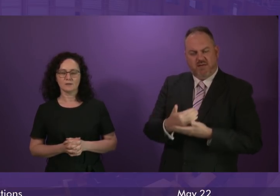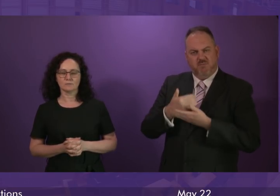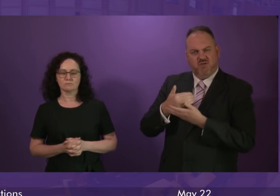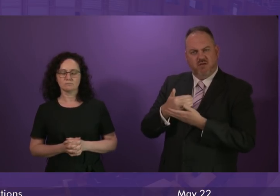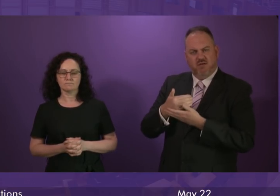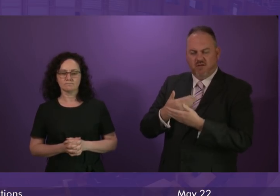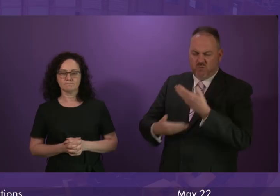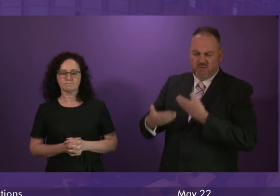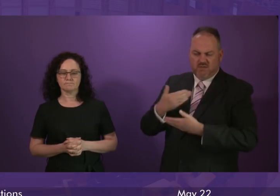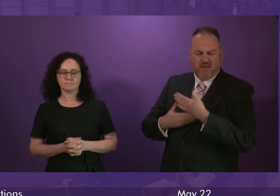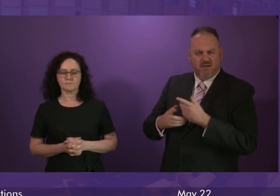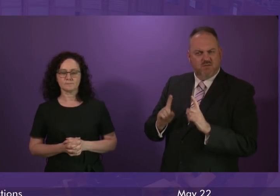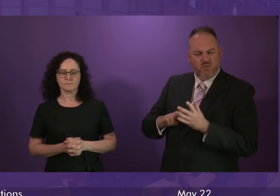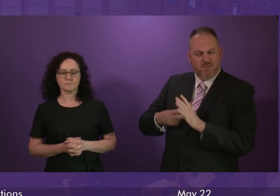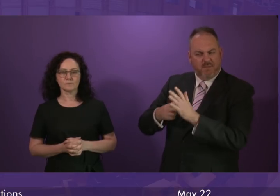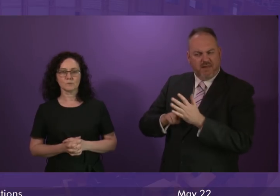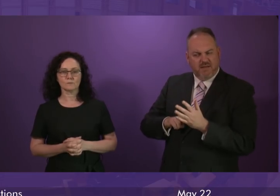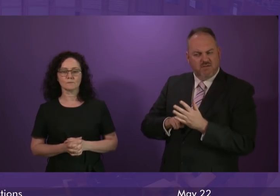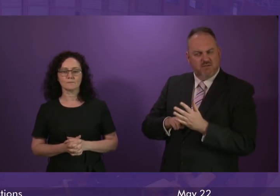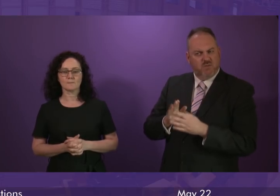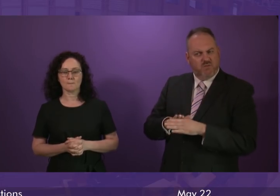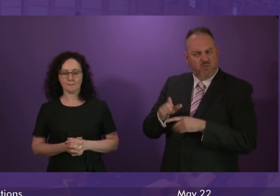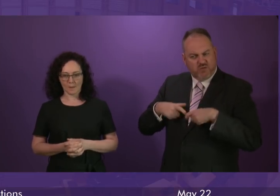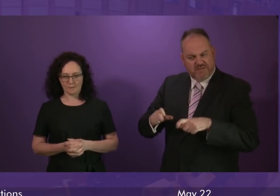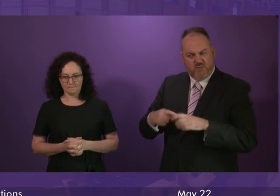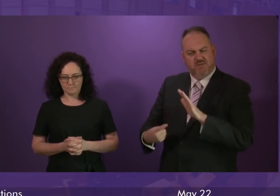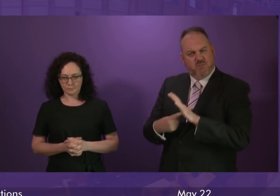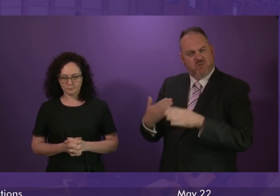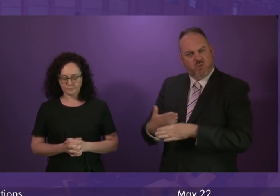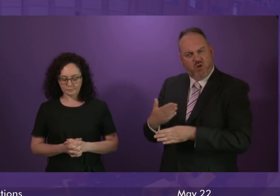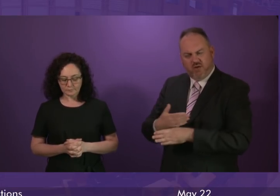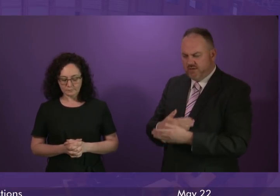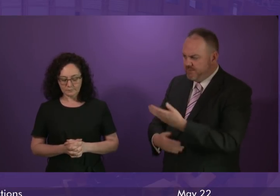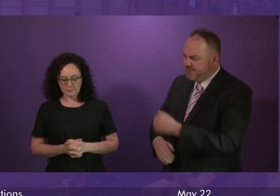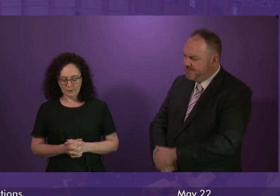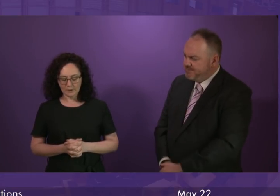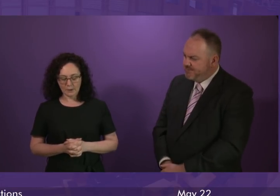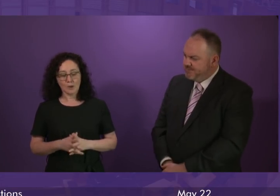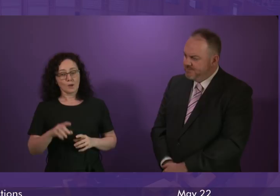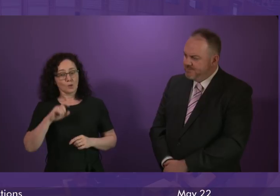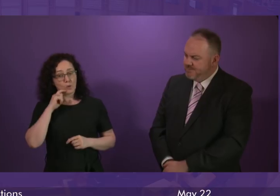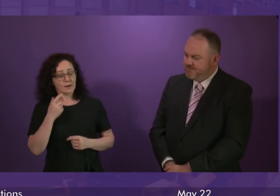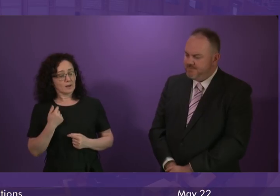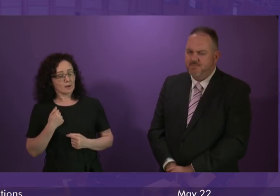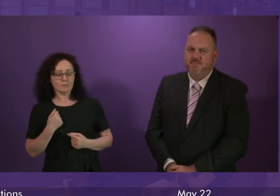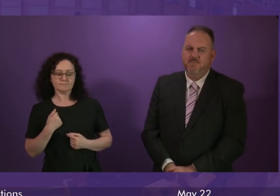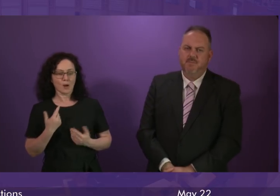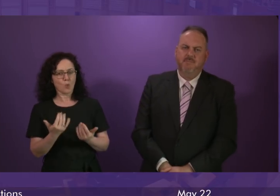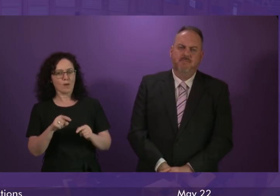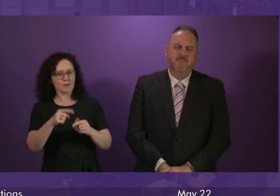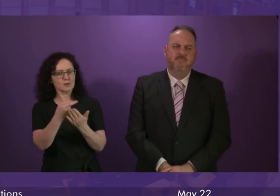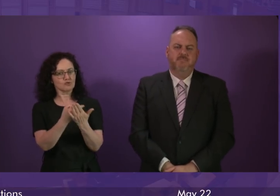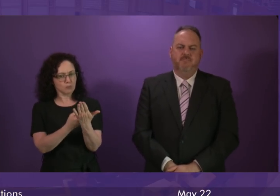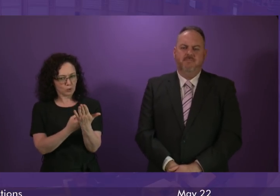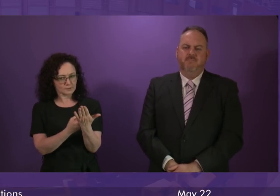plans to take forward this important work? First Minister. We welcome the report by the Scottish Land Commission.